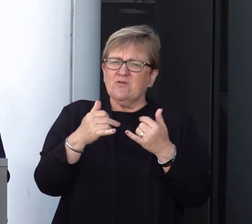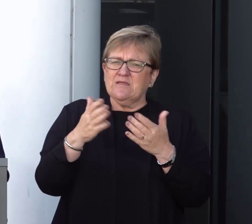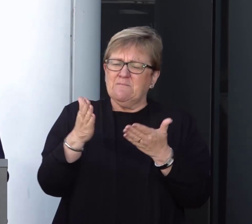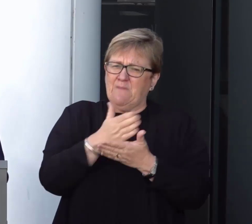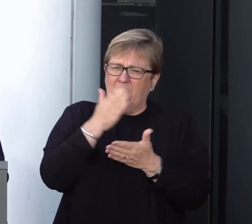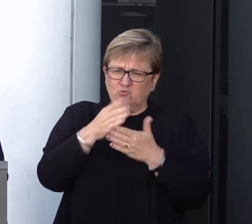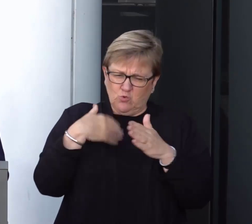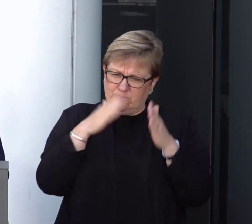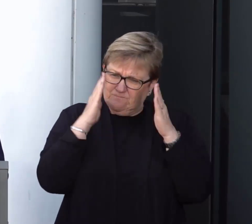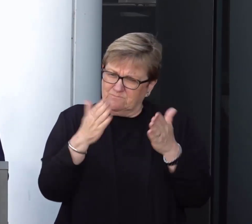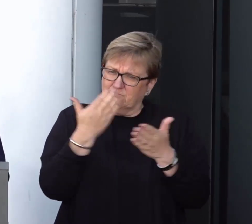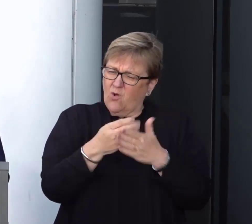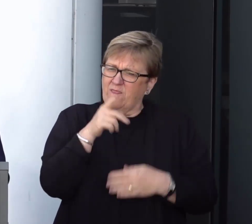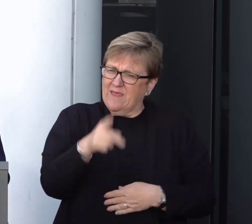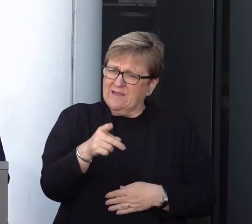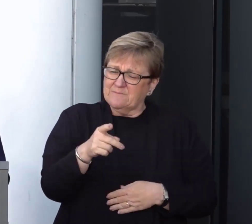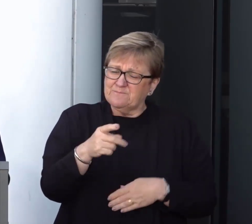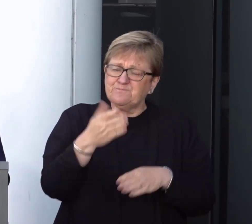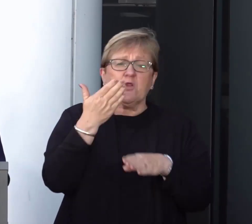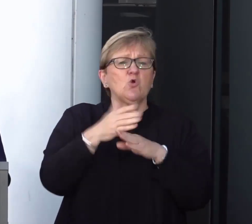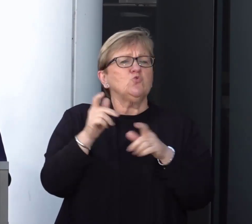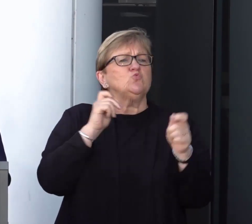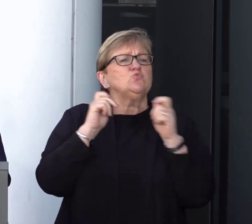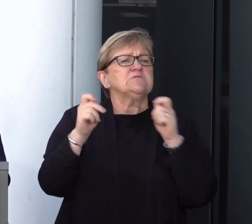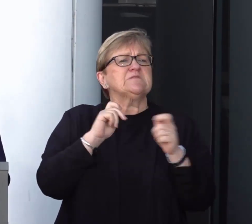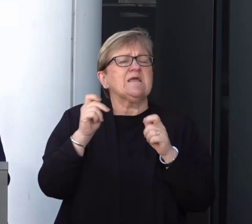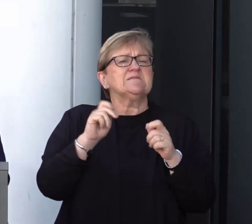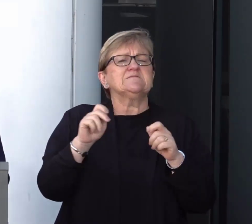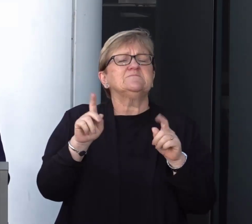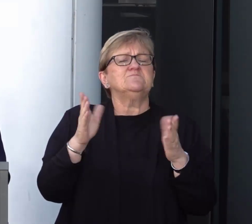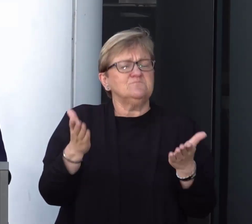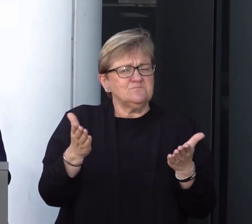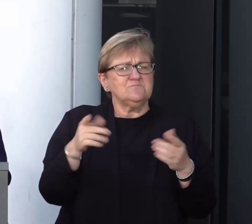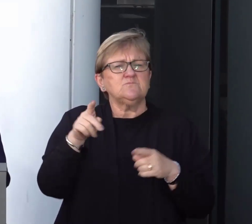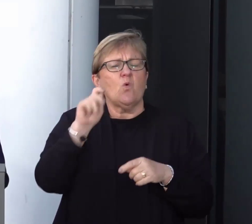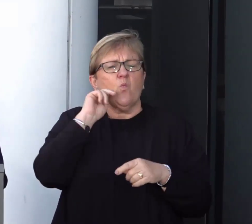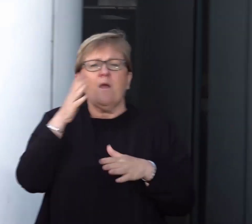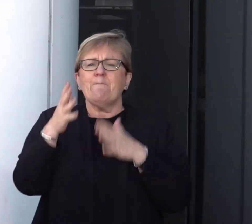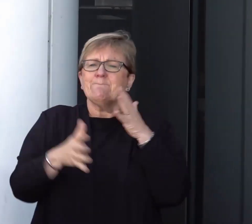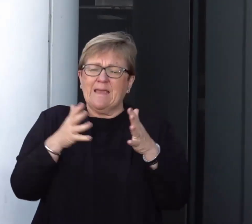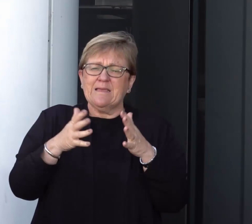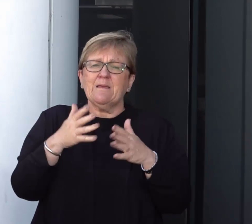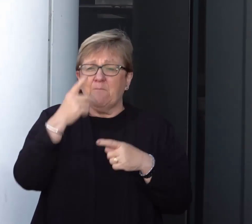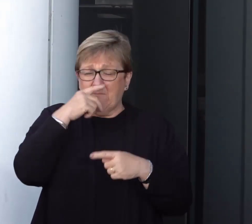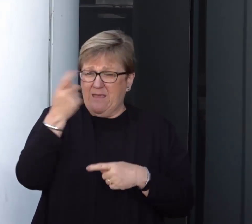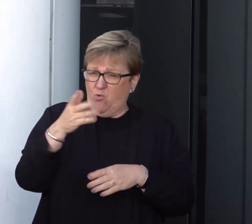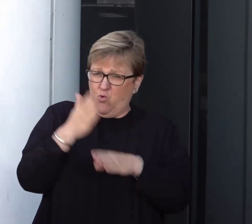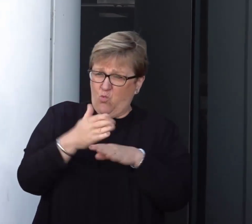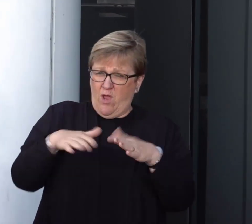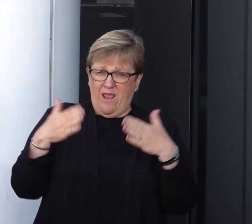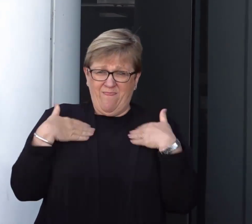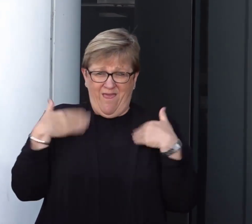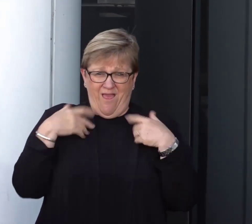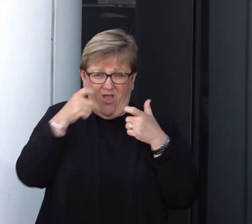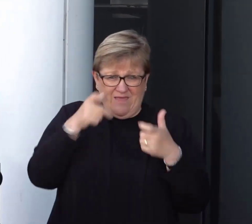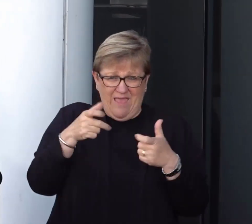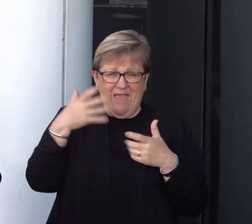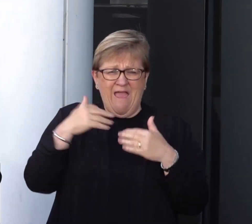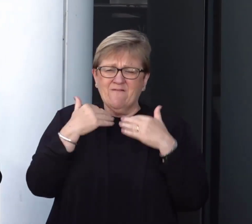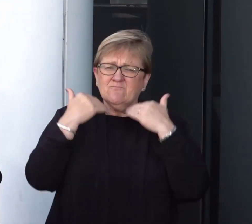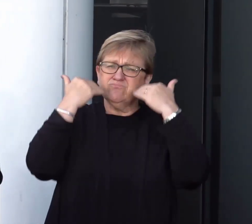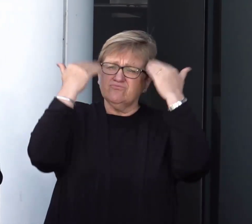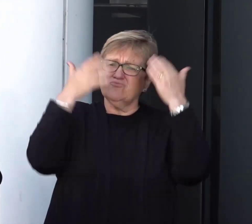in sharp focus. These new testing protocols will require any healthcare worker who has a fever